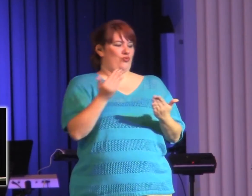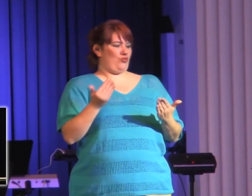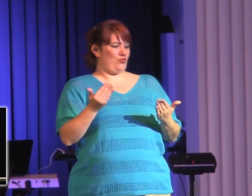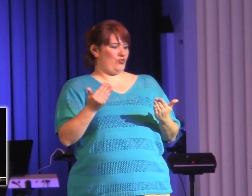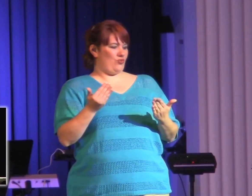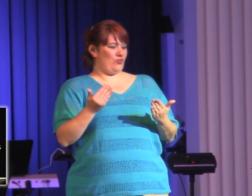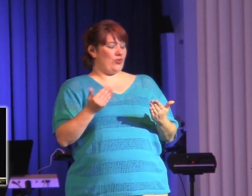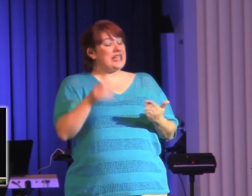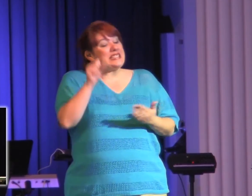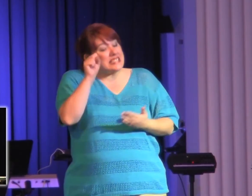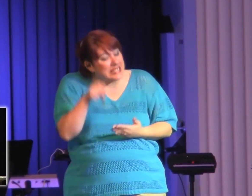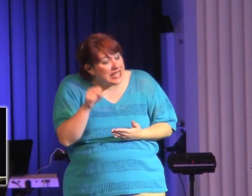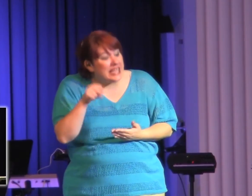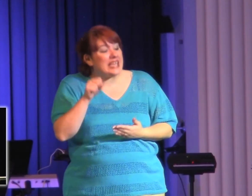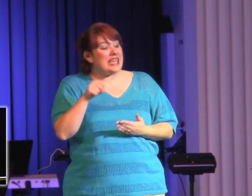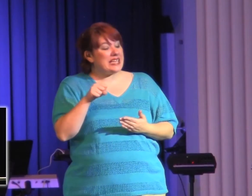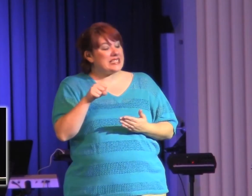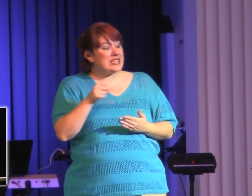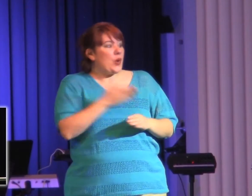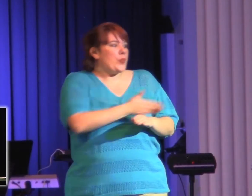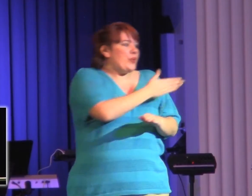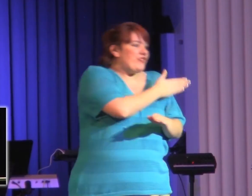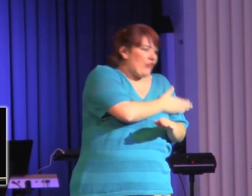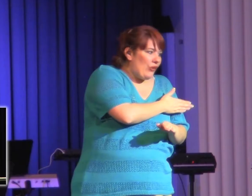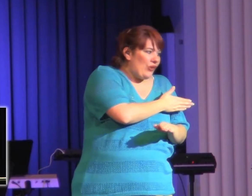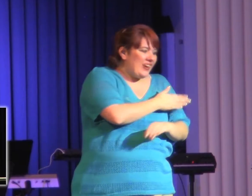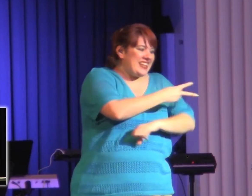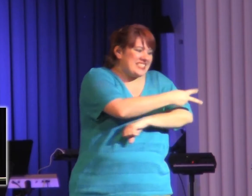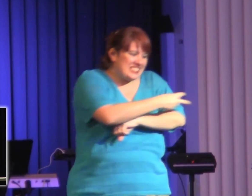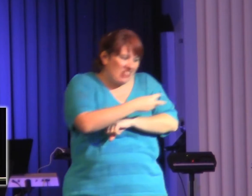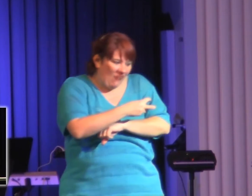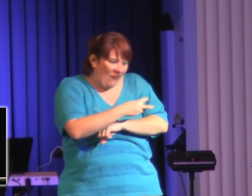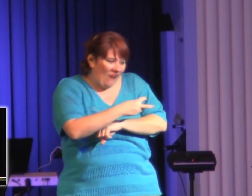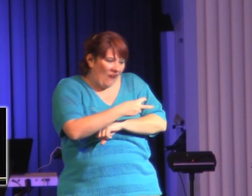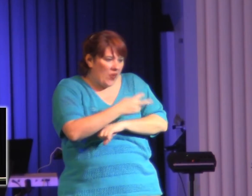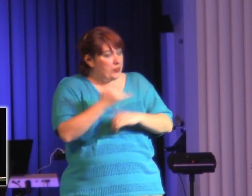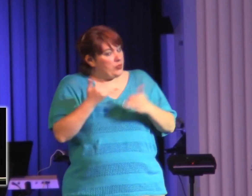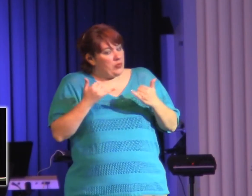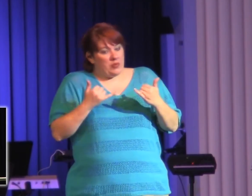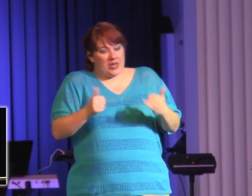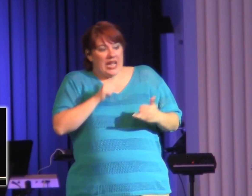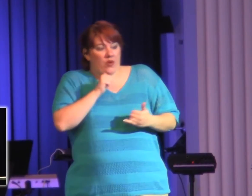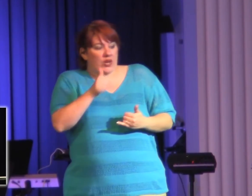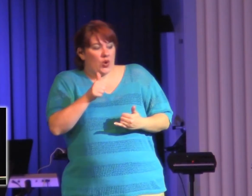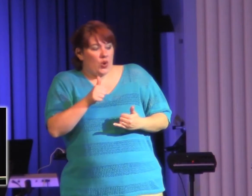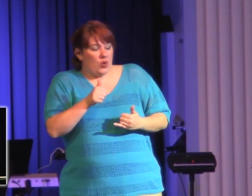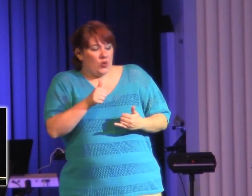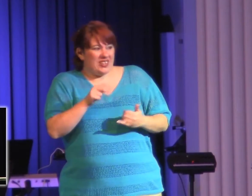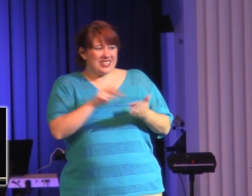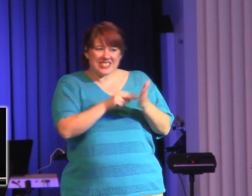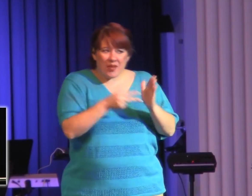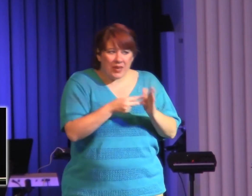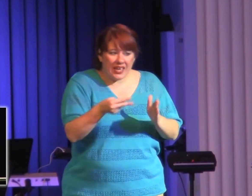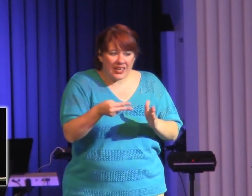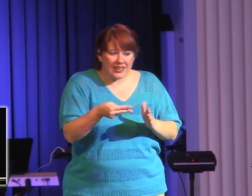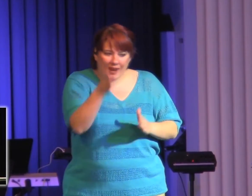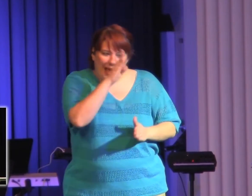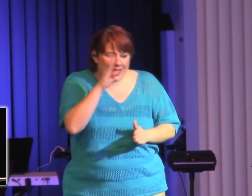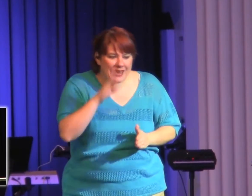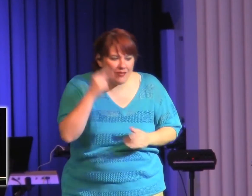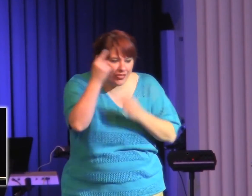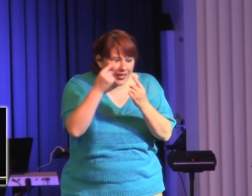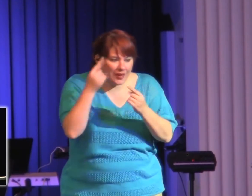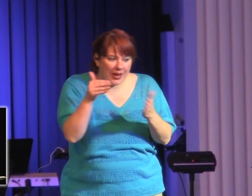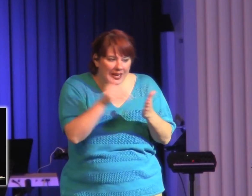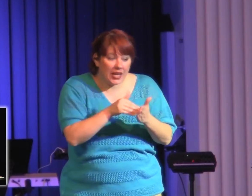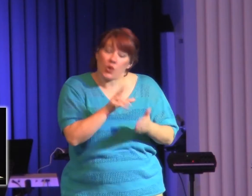Yeah, okay. Yeah, I used to steal. But guess what? I don't anymore. Does it mean I don't ever think about it? No, no, I've thought about it. But I'm going to